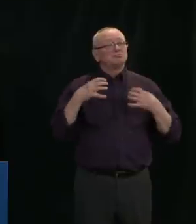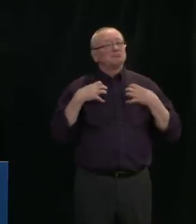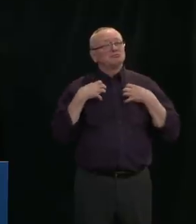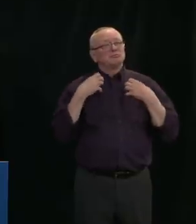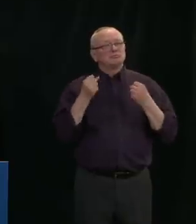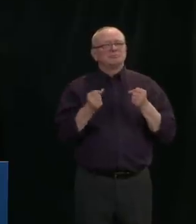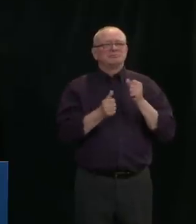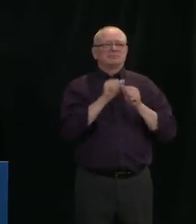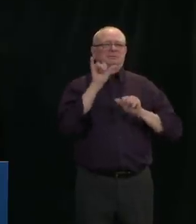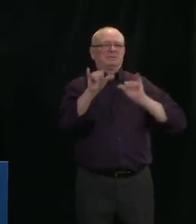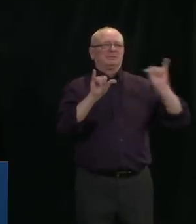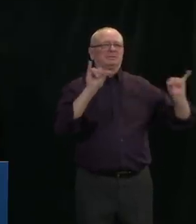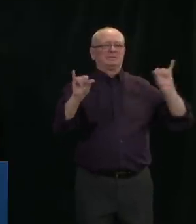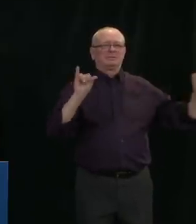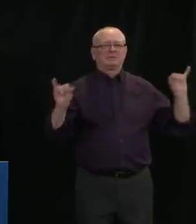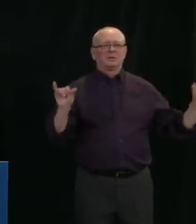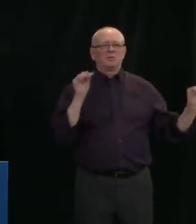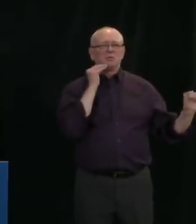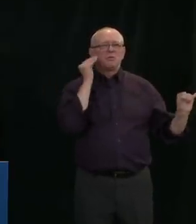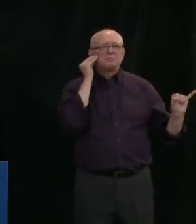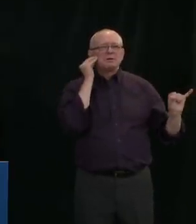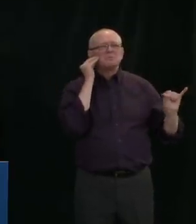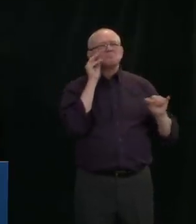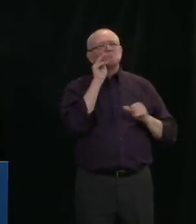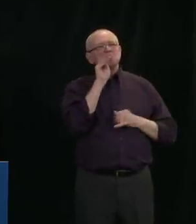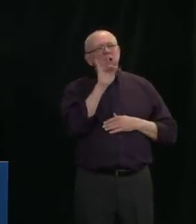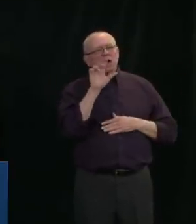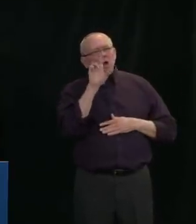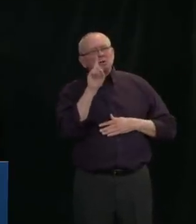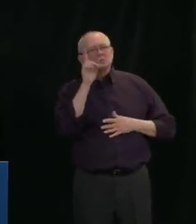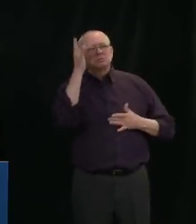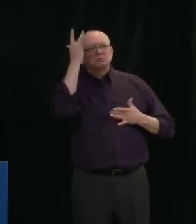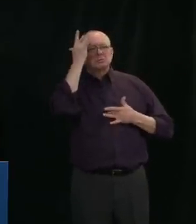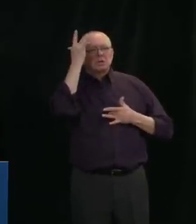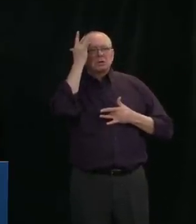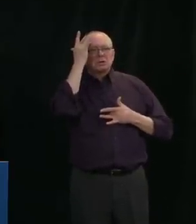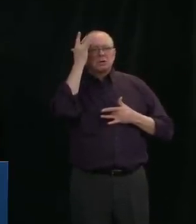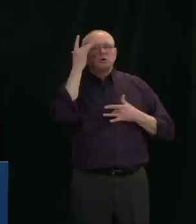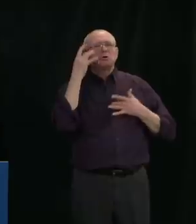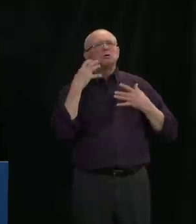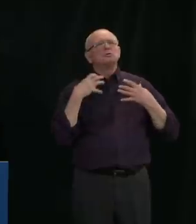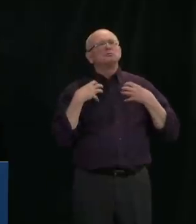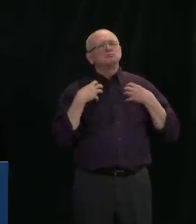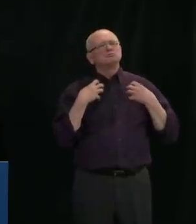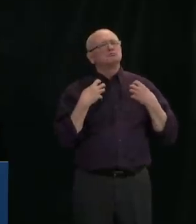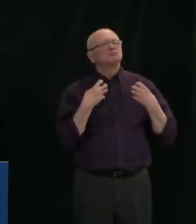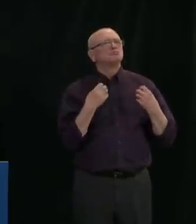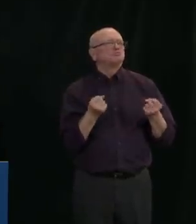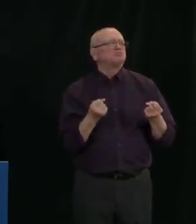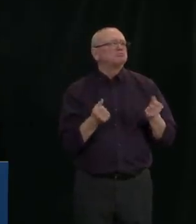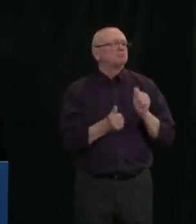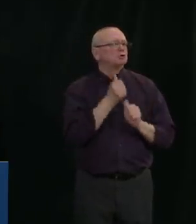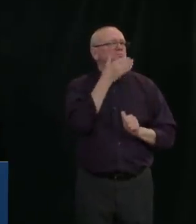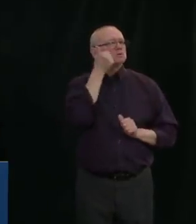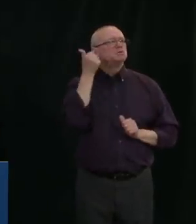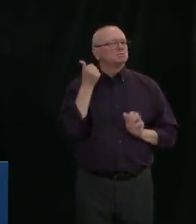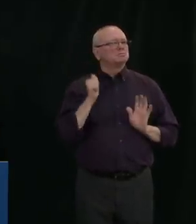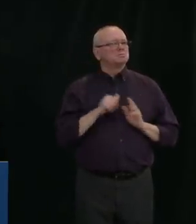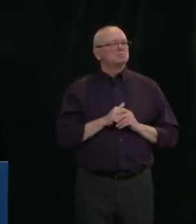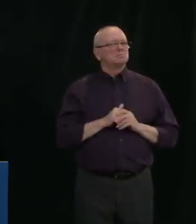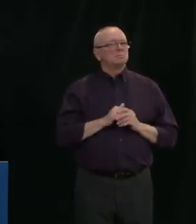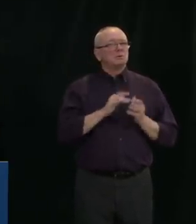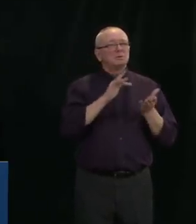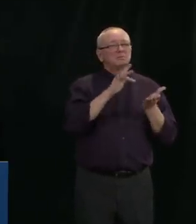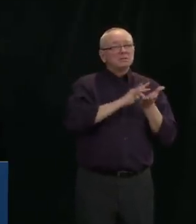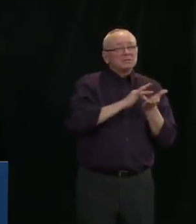on their own. I think the questions about what we can learn about what medications might be helpful or what things might help people recover is exactly